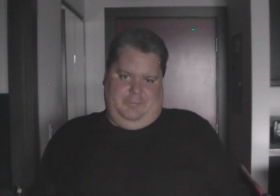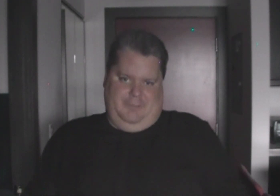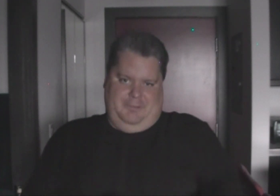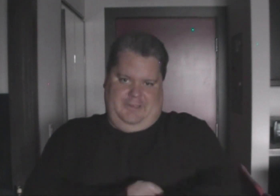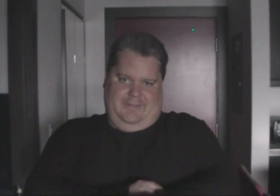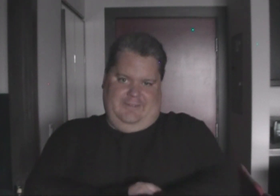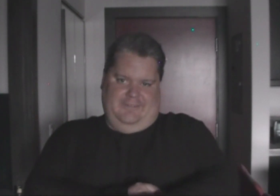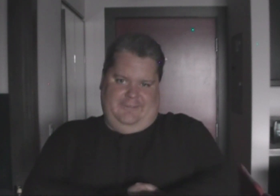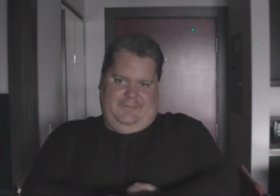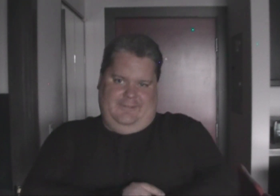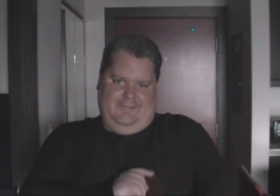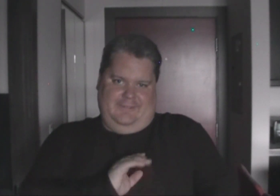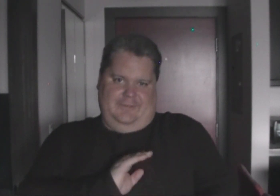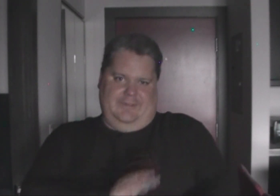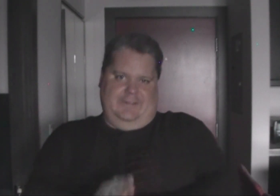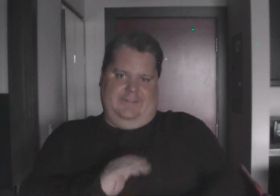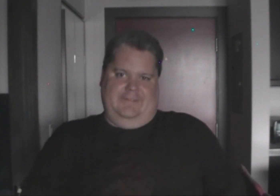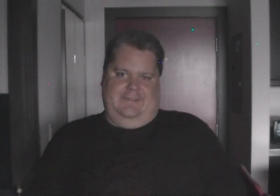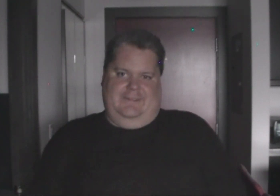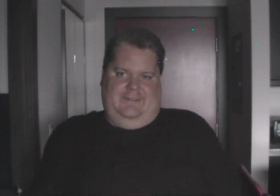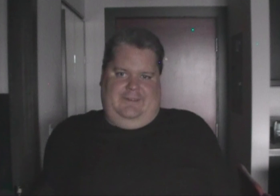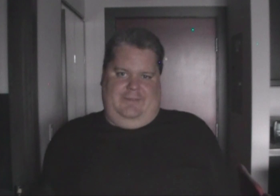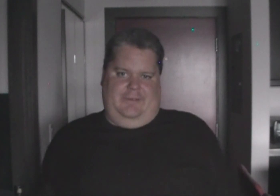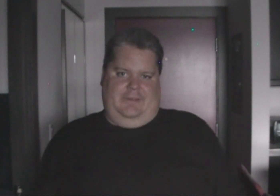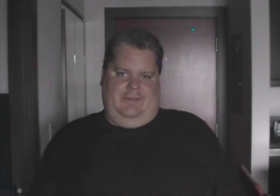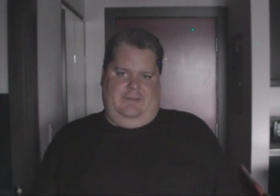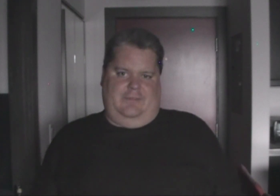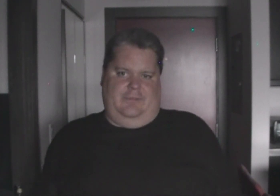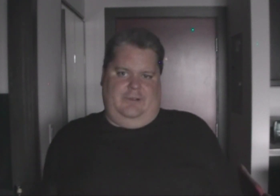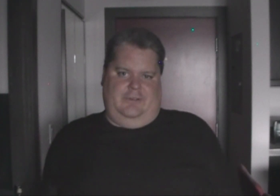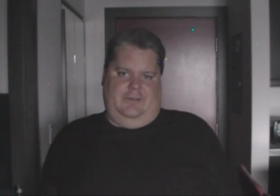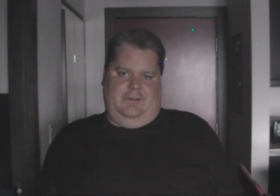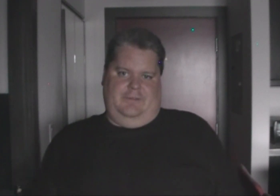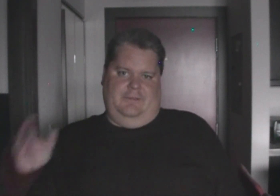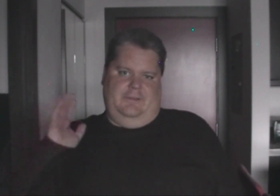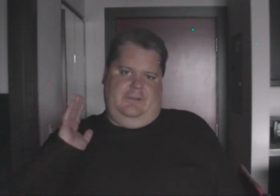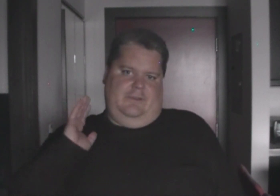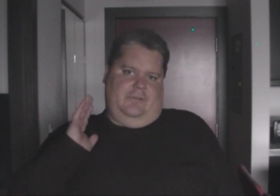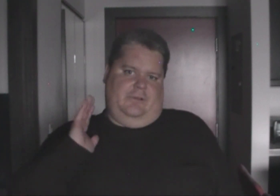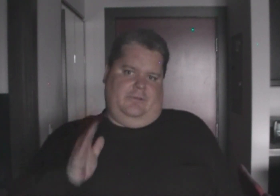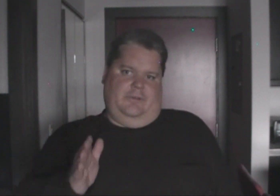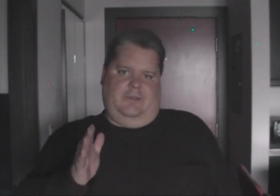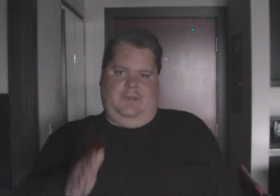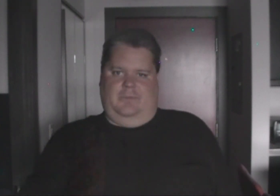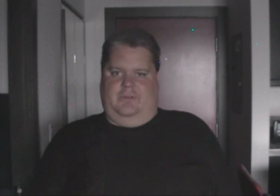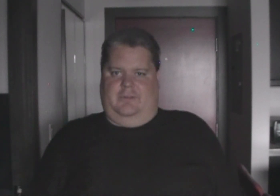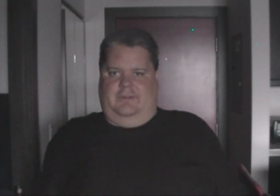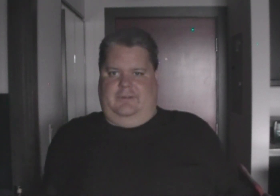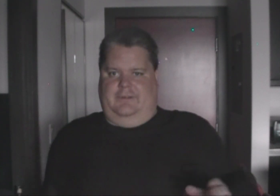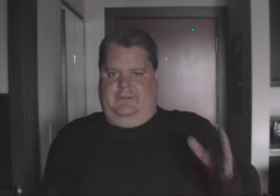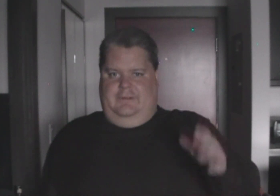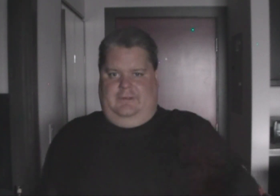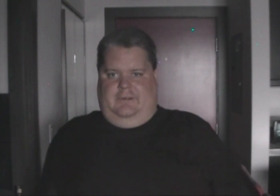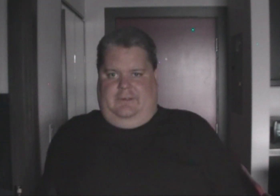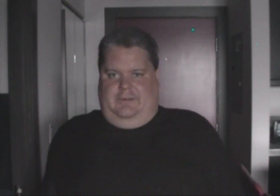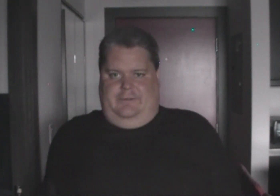jumping up and down there a little, so, uh, anyway, thanks for watching, and enjoy those video games, and, uh, you know,